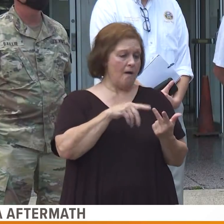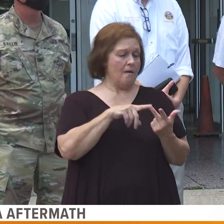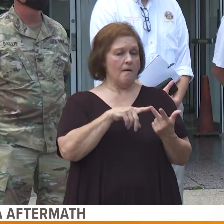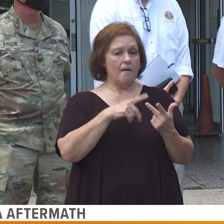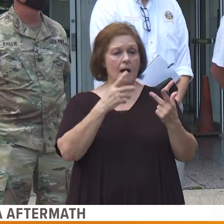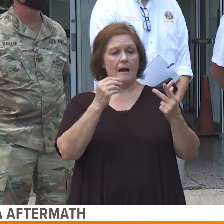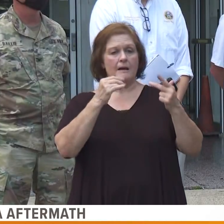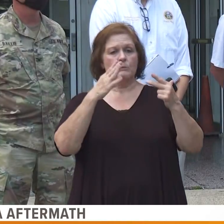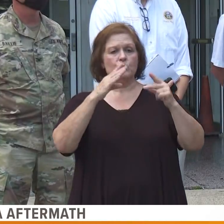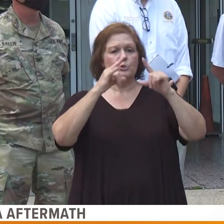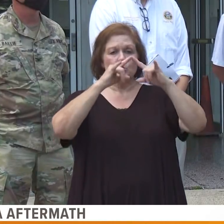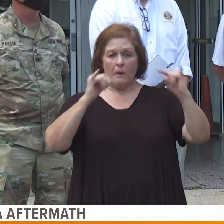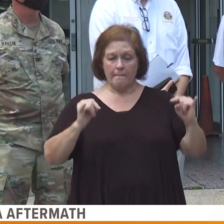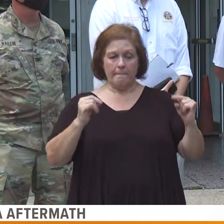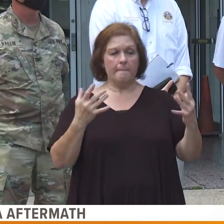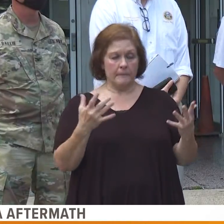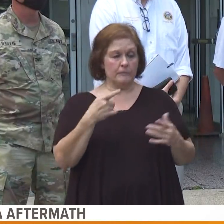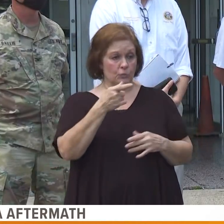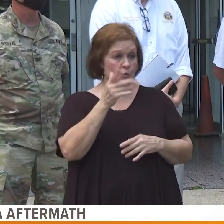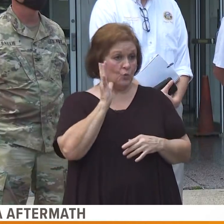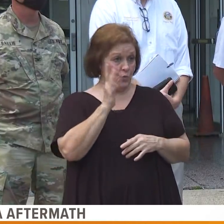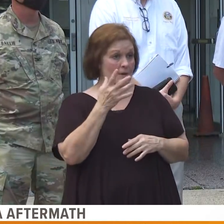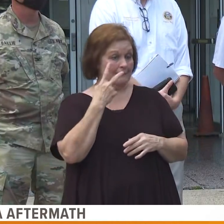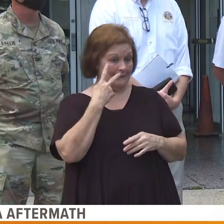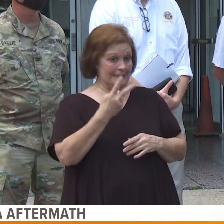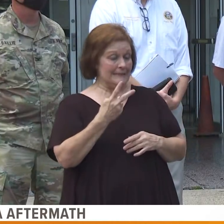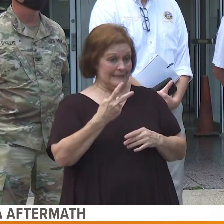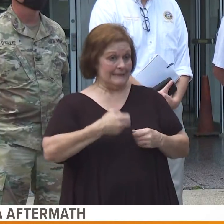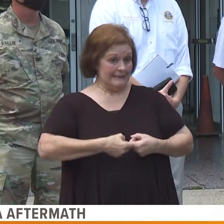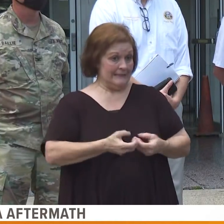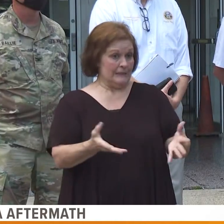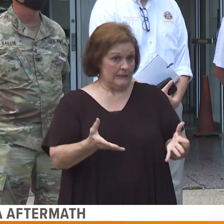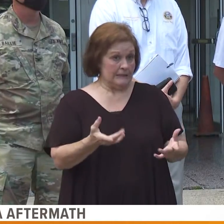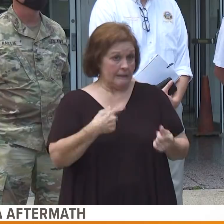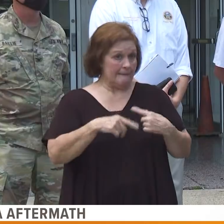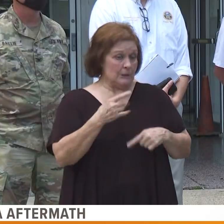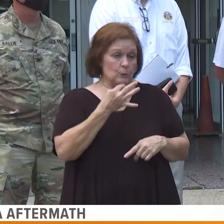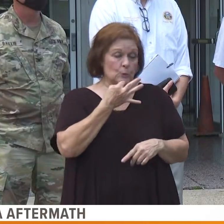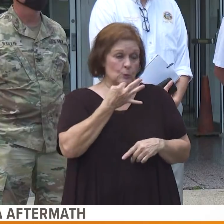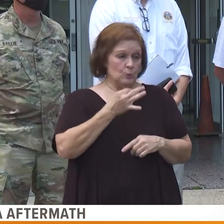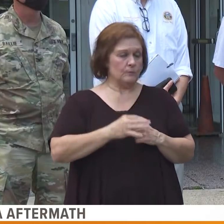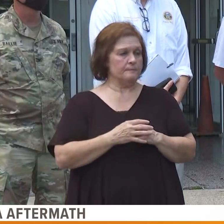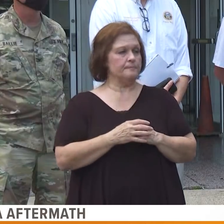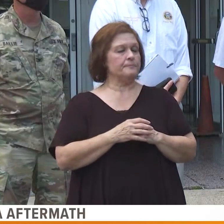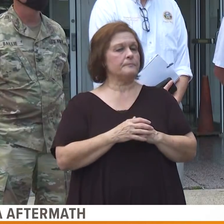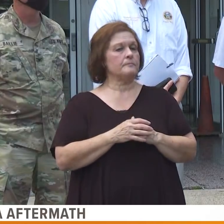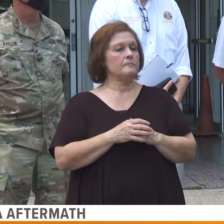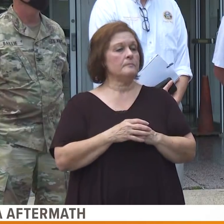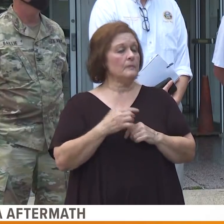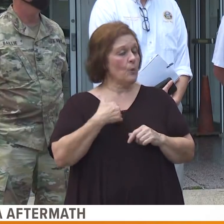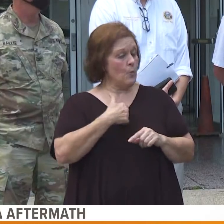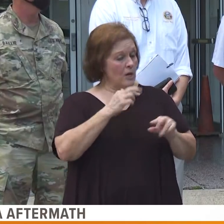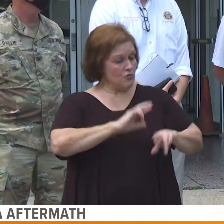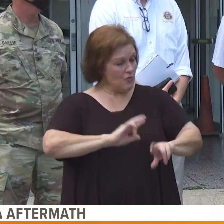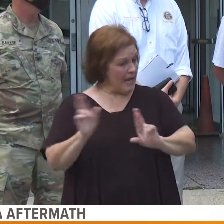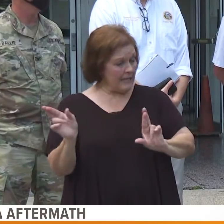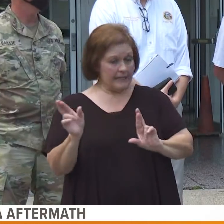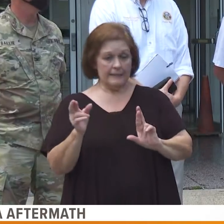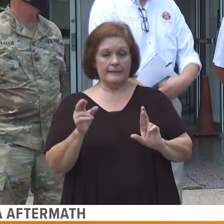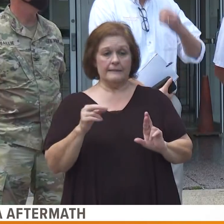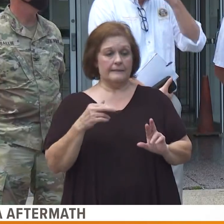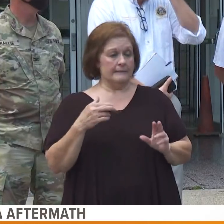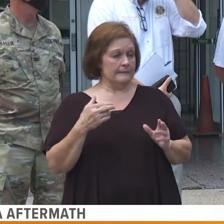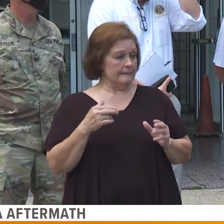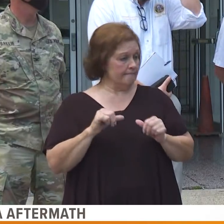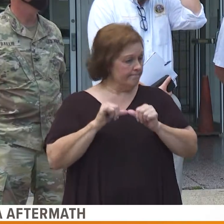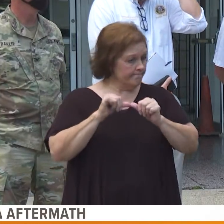and tarps that you will see at the points of distribution in the coming days. We stand ready. We Again, we will be here